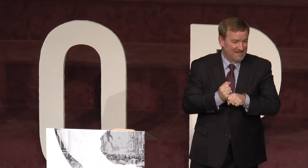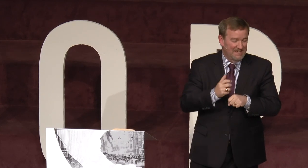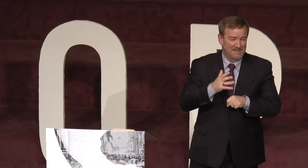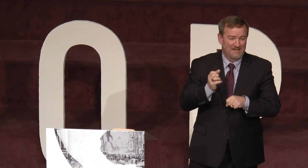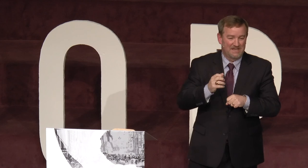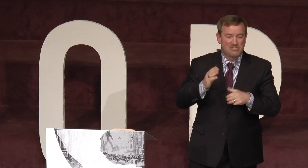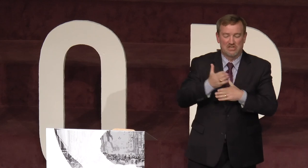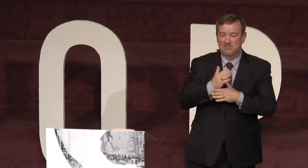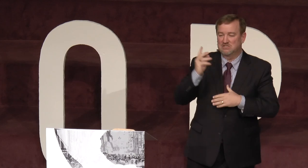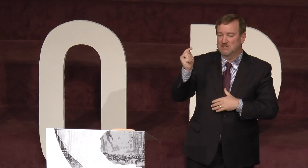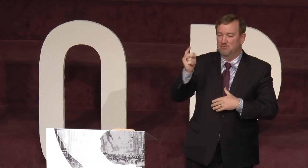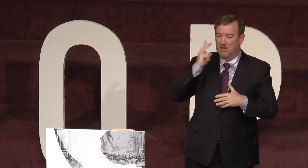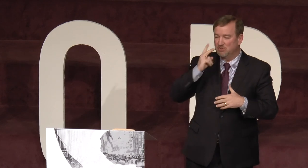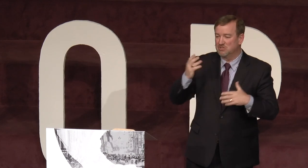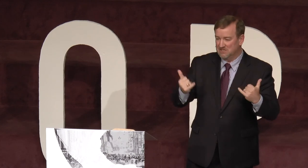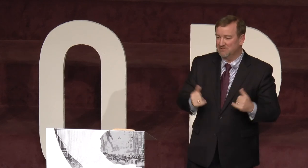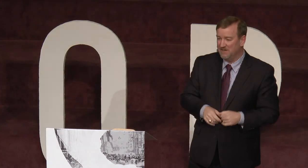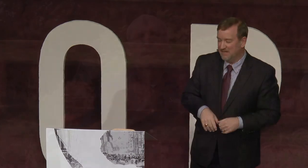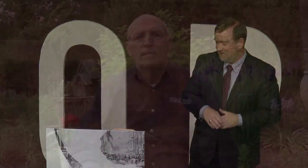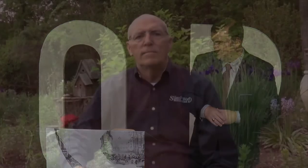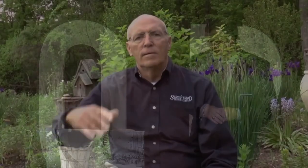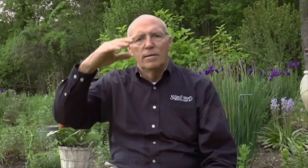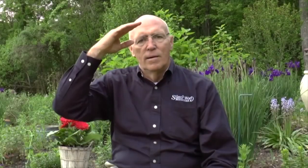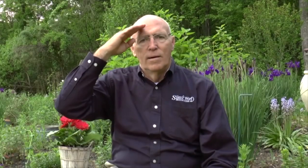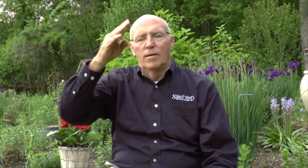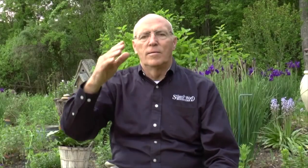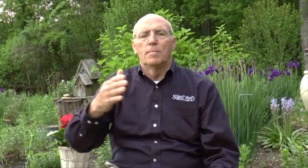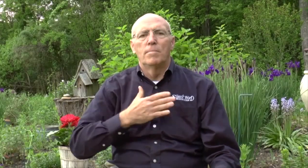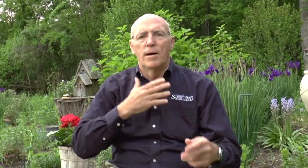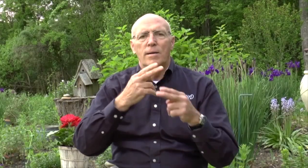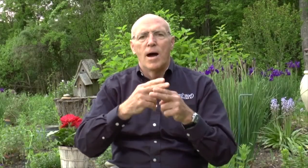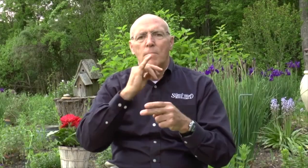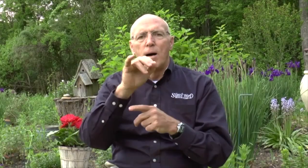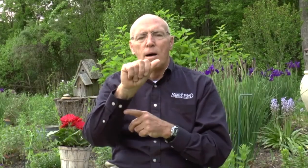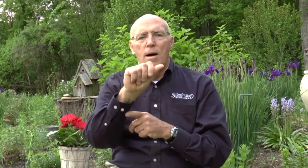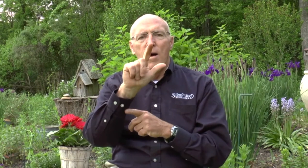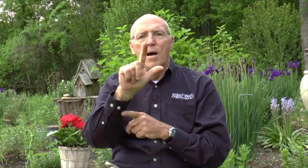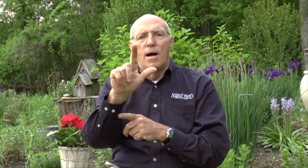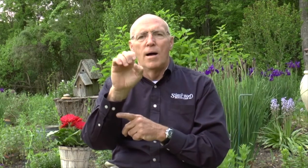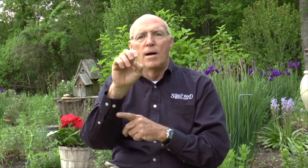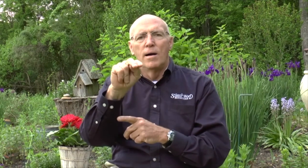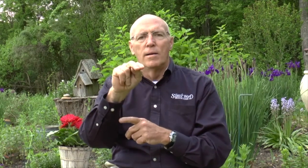And he shares his testimony. I want you to see it right now. Hello. My name is Alan.